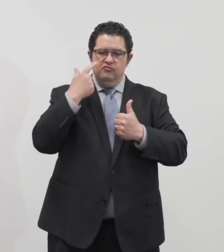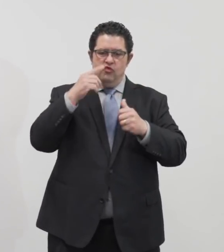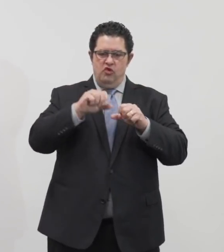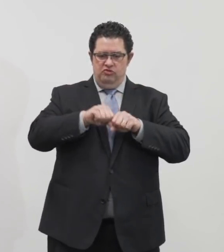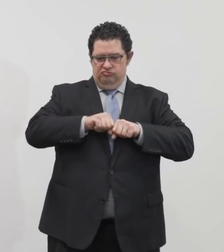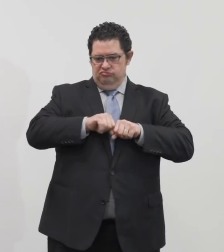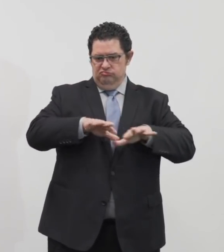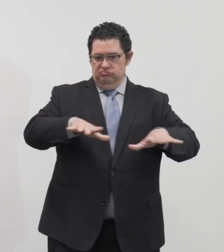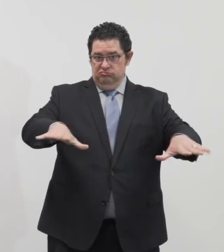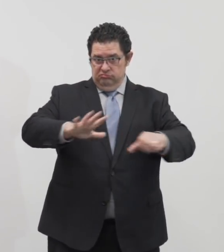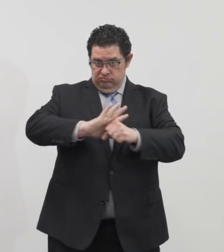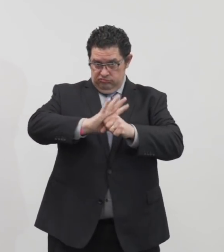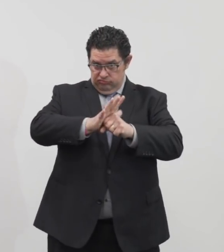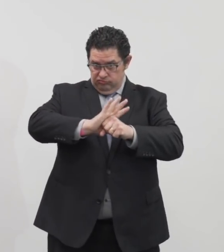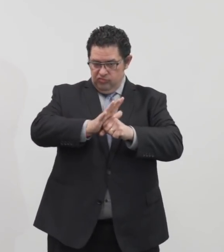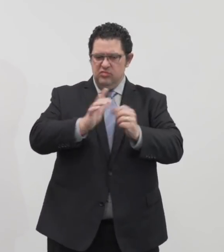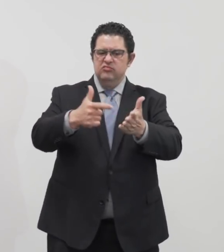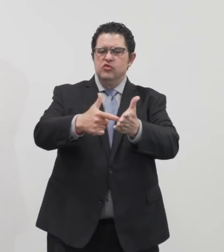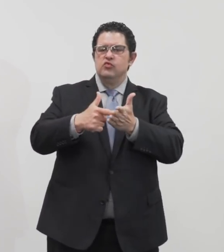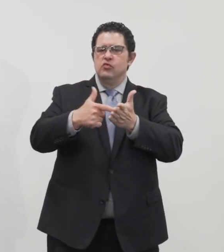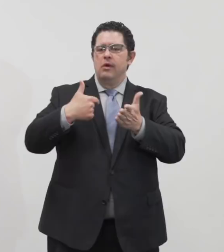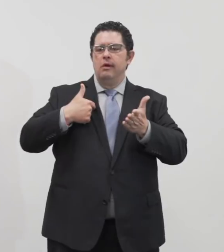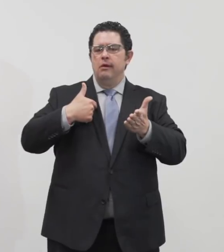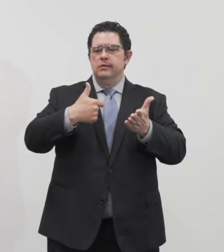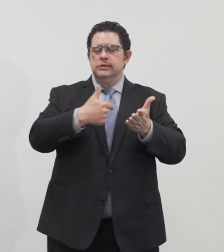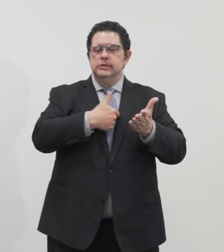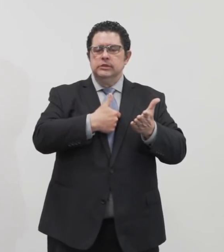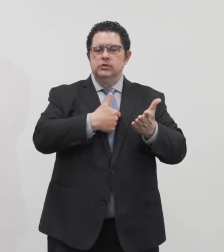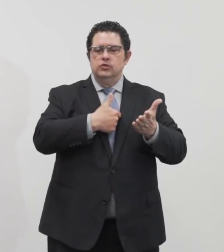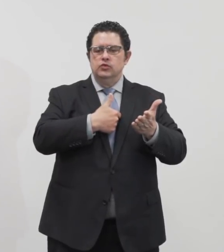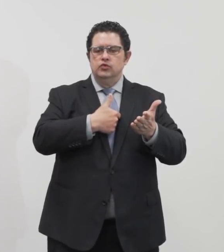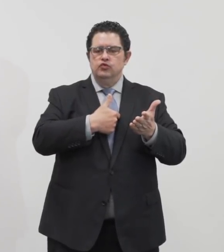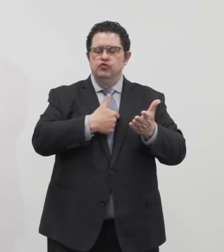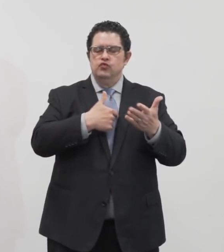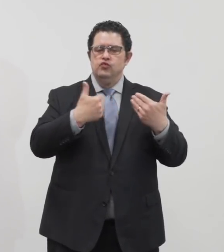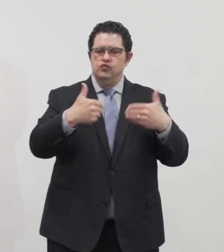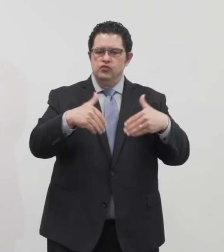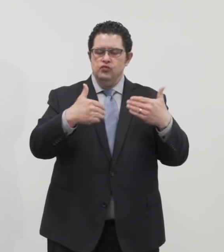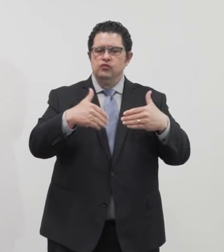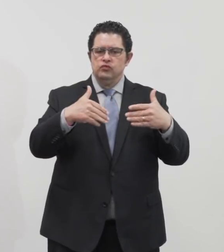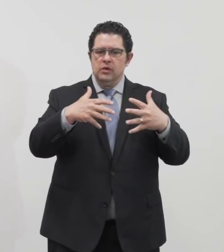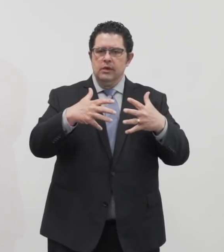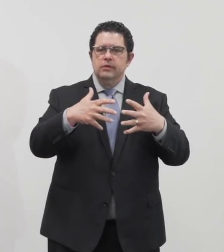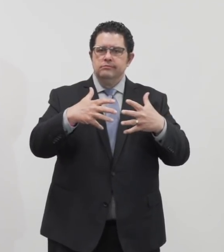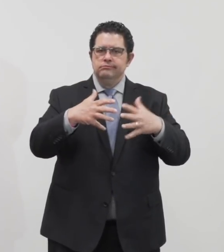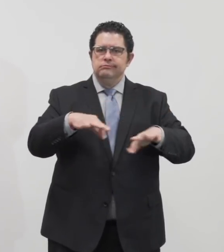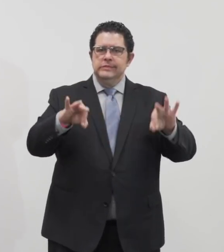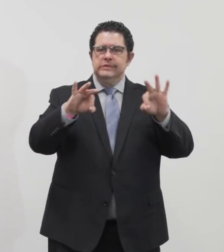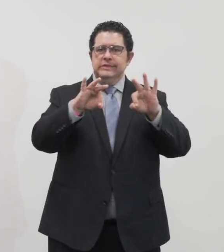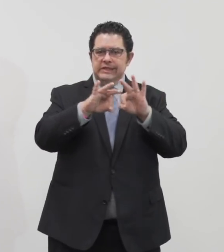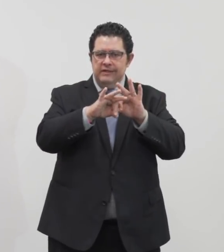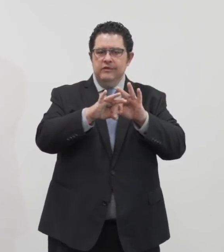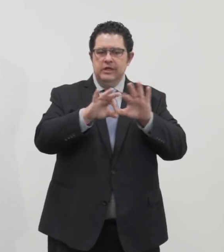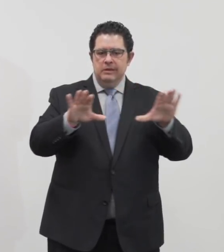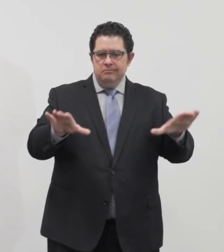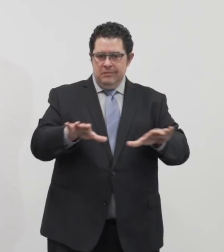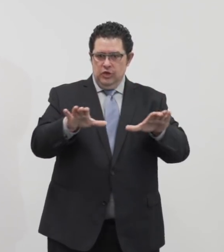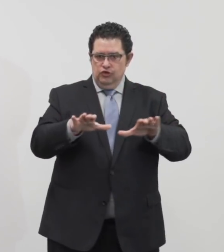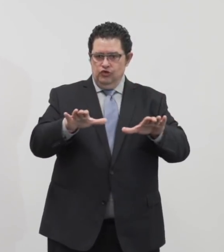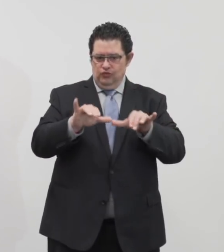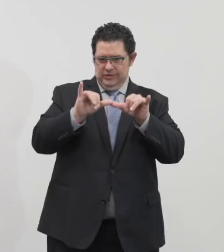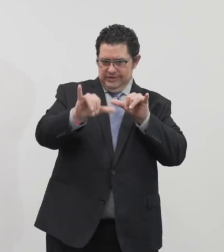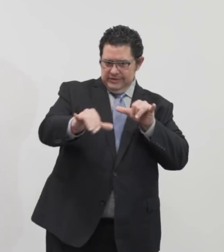has required us to take some significant measures over the past few weeks with our stay-at-home orders